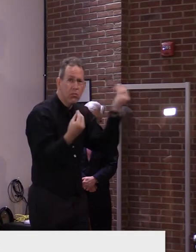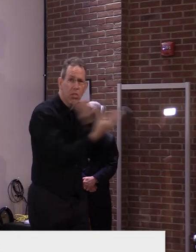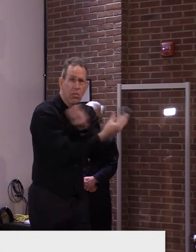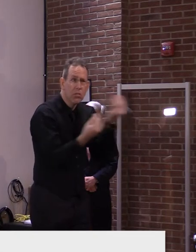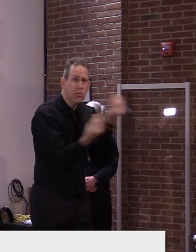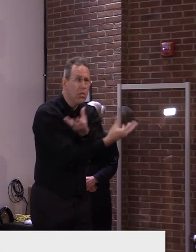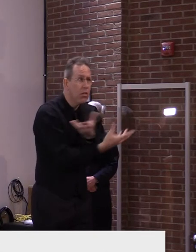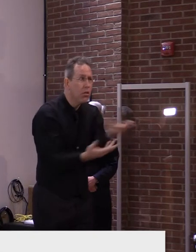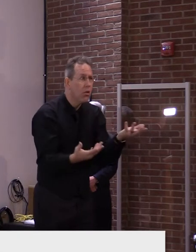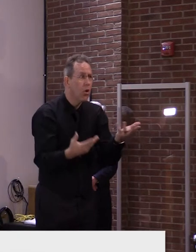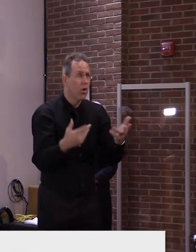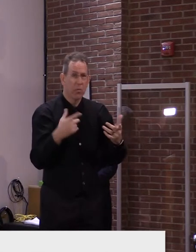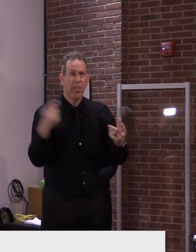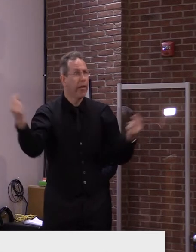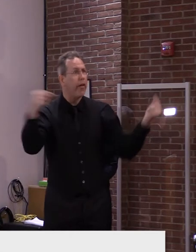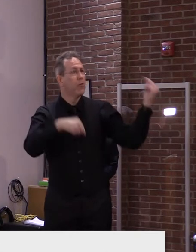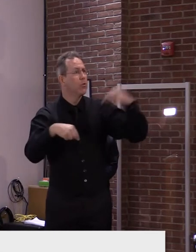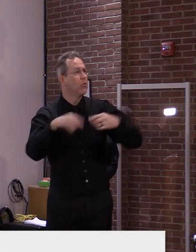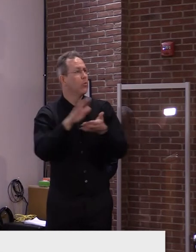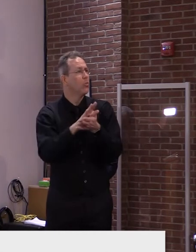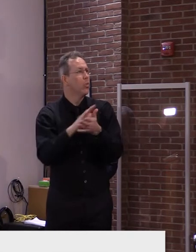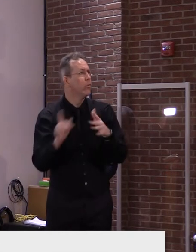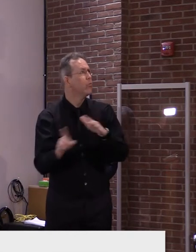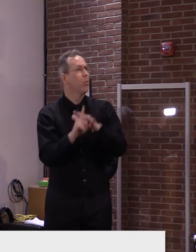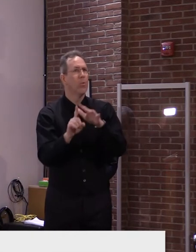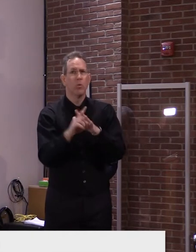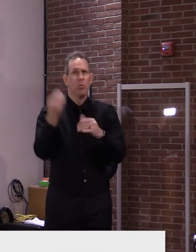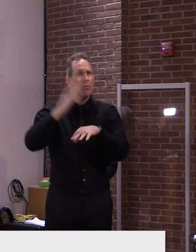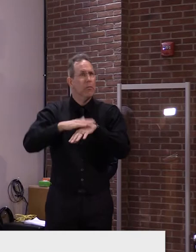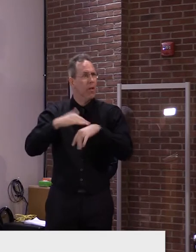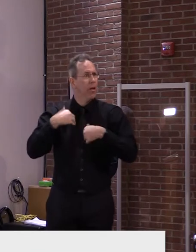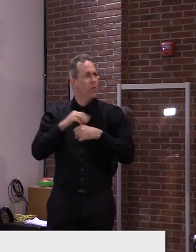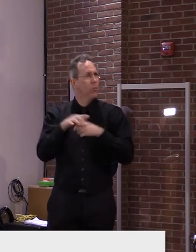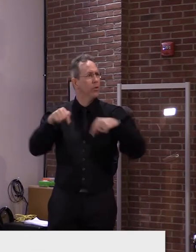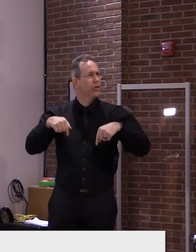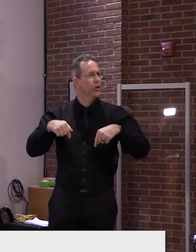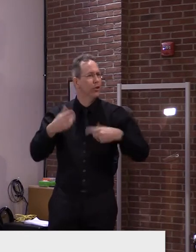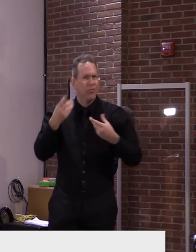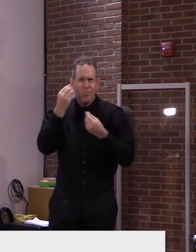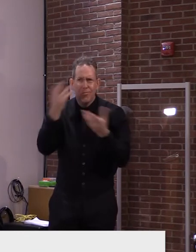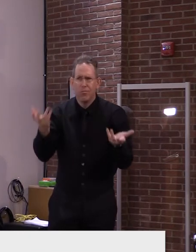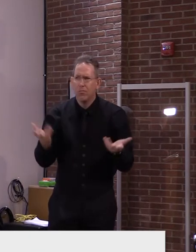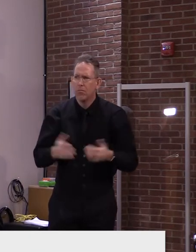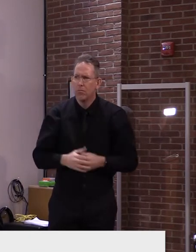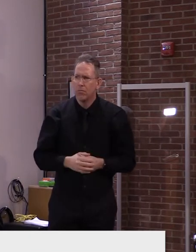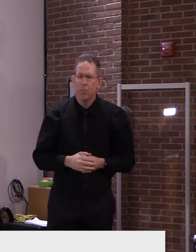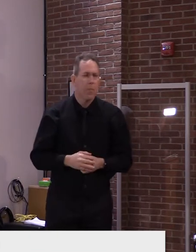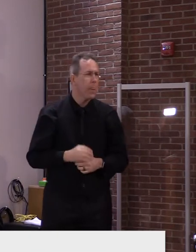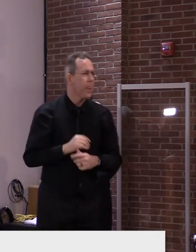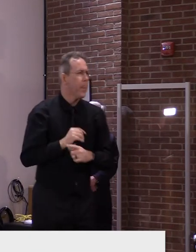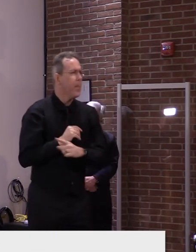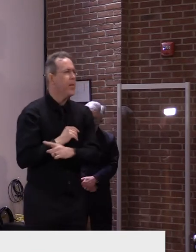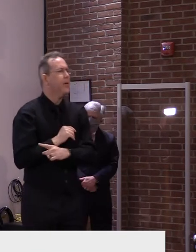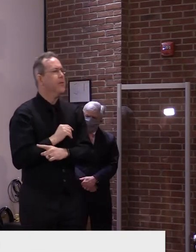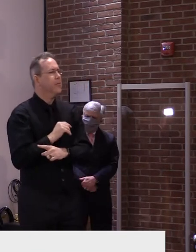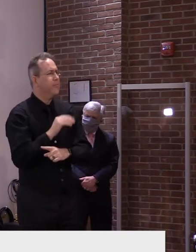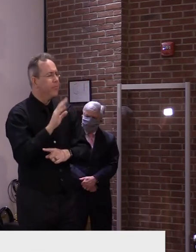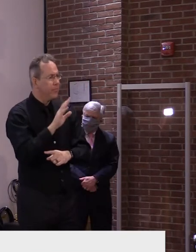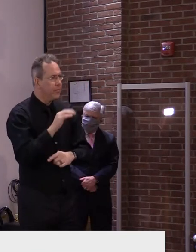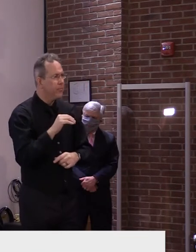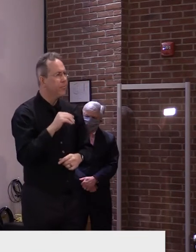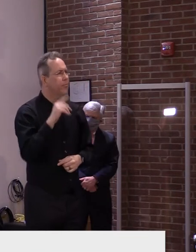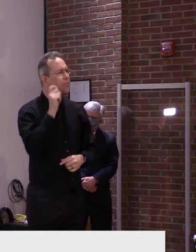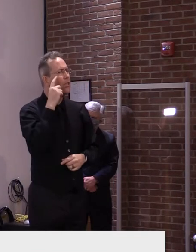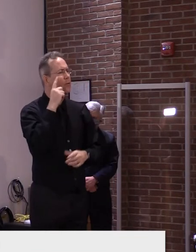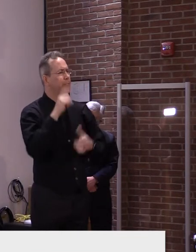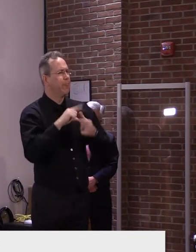kids to a school that's had an outbreak? Here, here's what I do know. And I'll let, uh, Secretary French add to this. But, uh, if